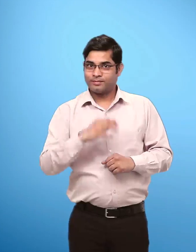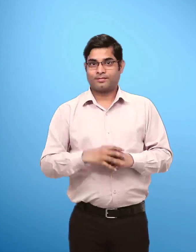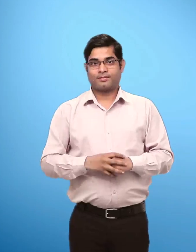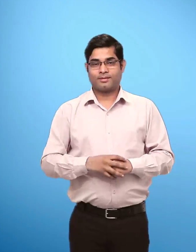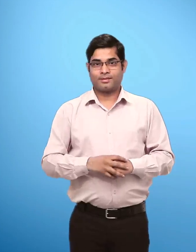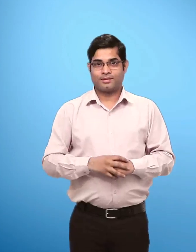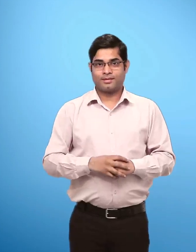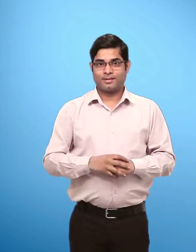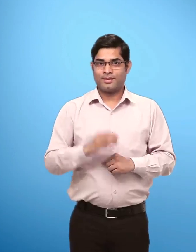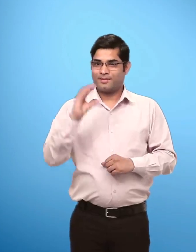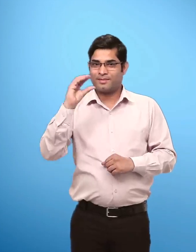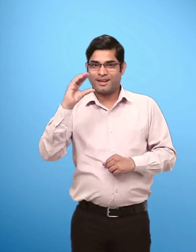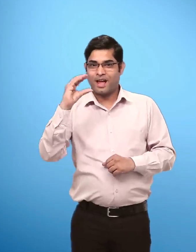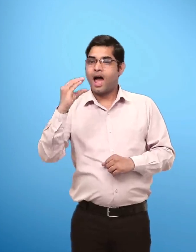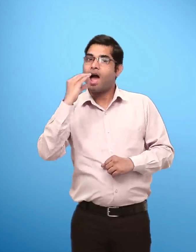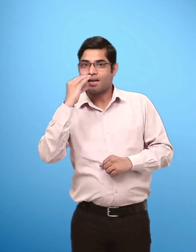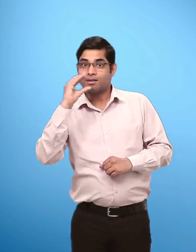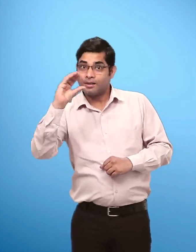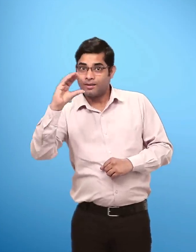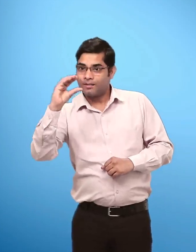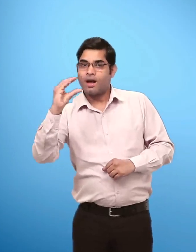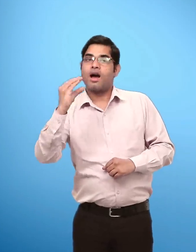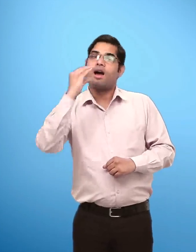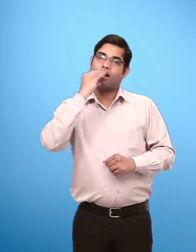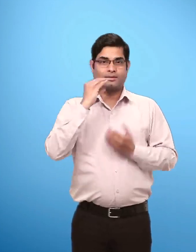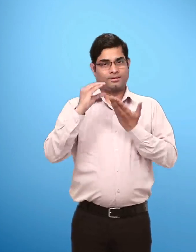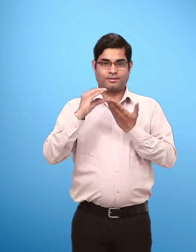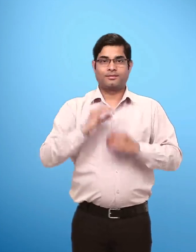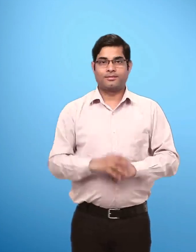Bun Bun is a small, bread-like eatable.